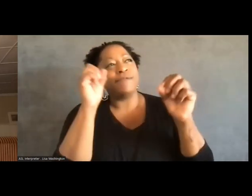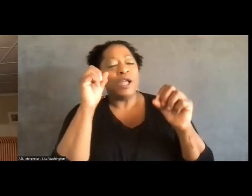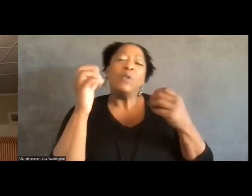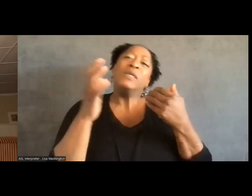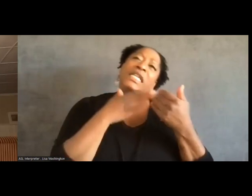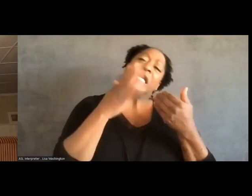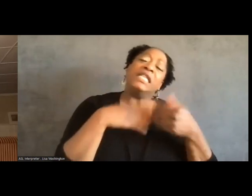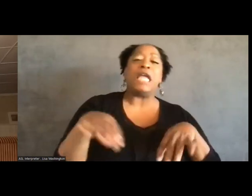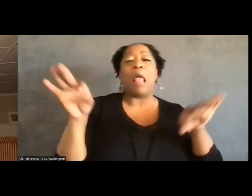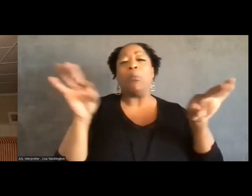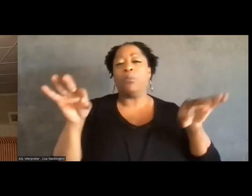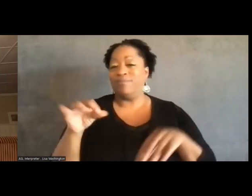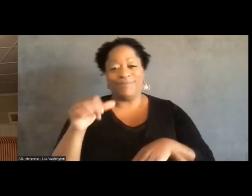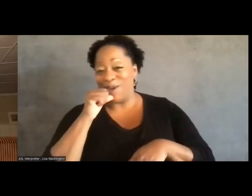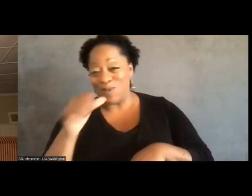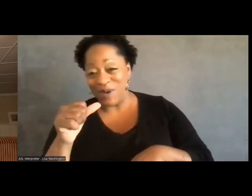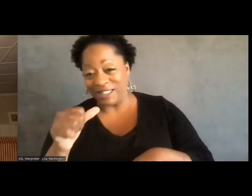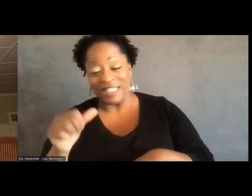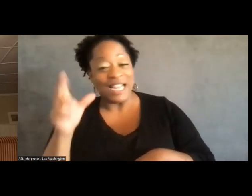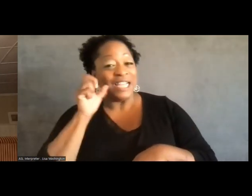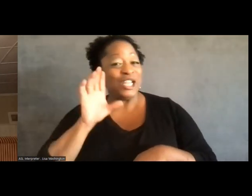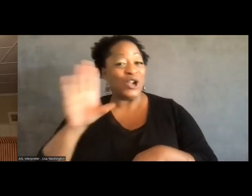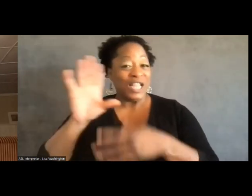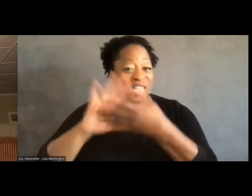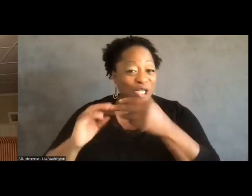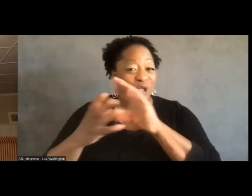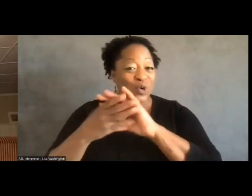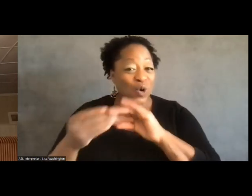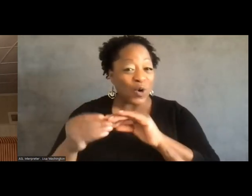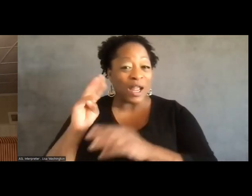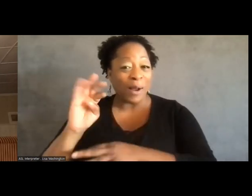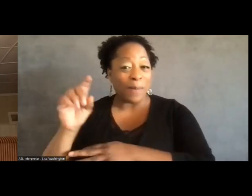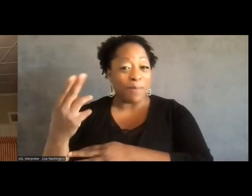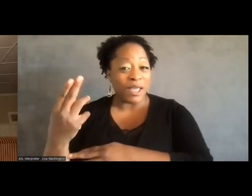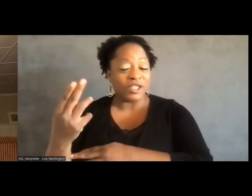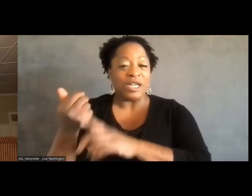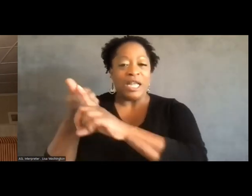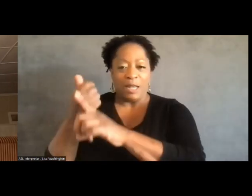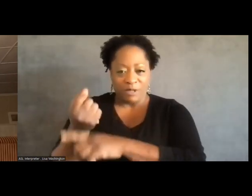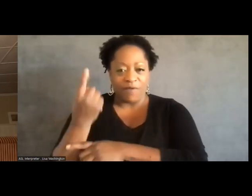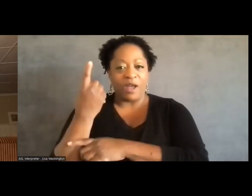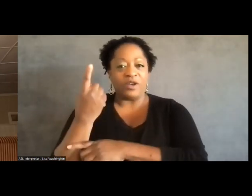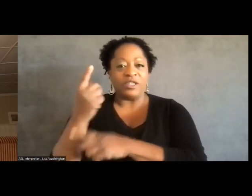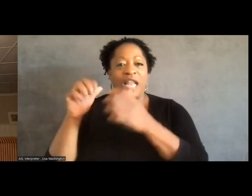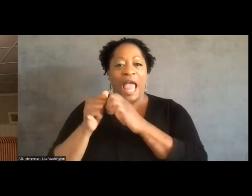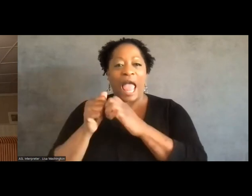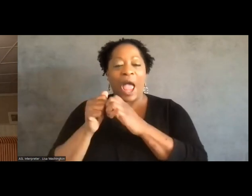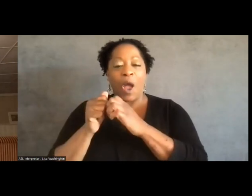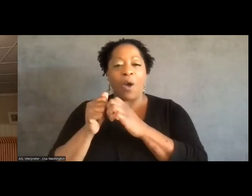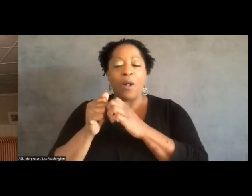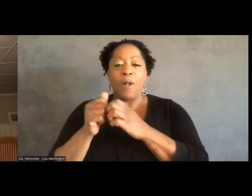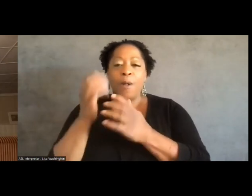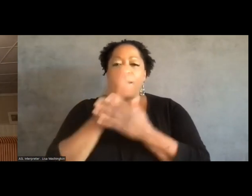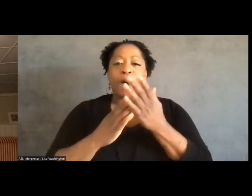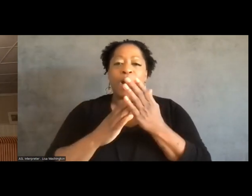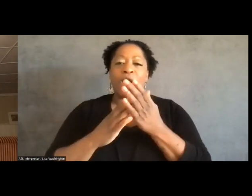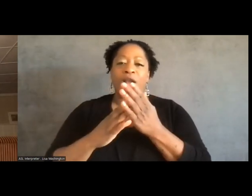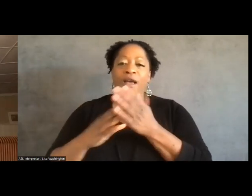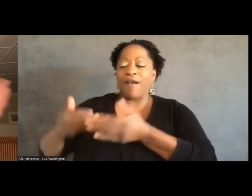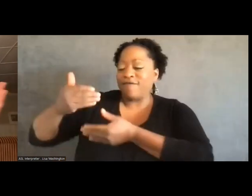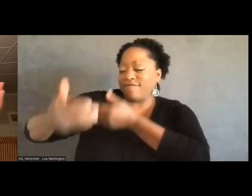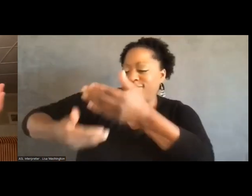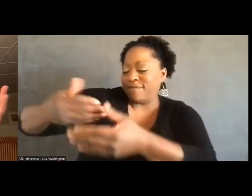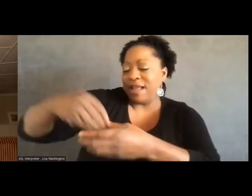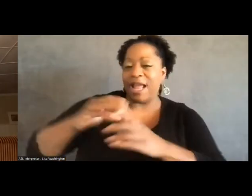It was, you know, to hear him talk about it, he understood it as kind of part of a legacy in his family where